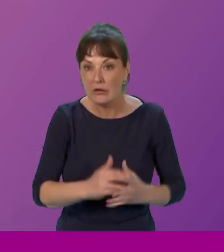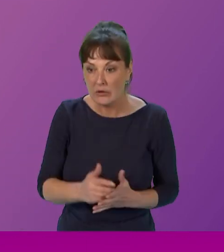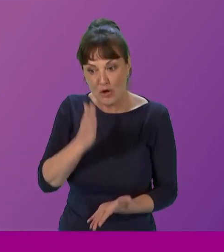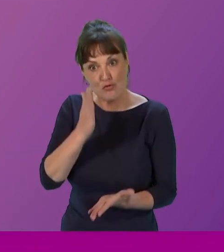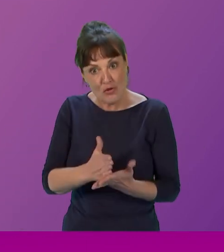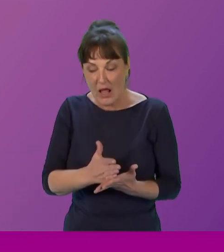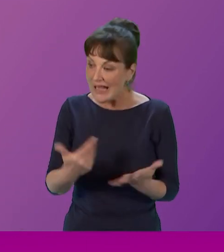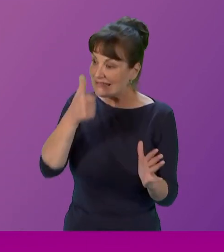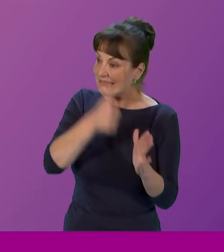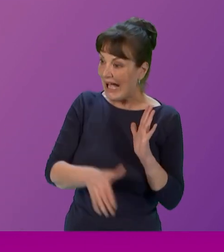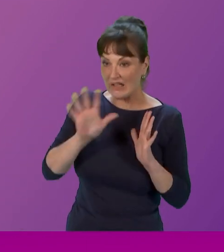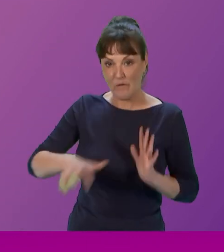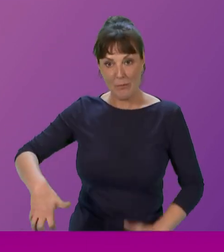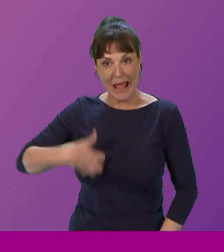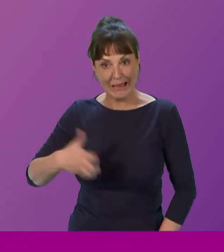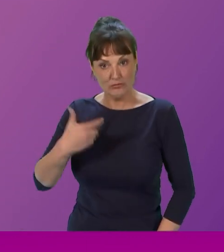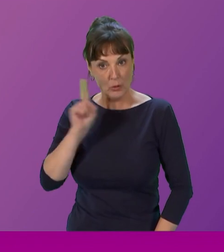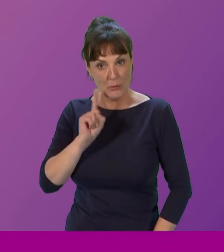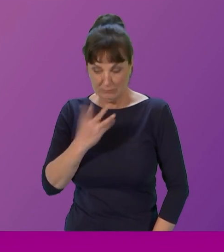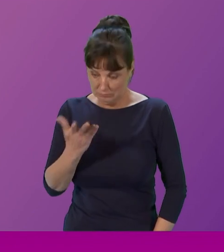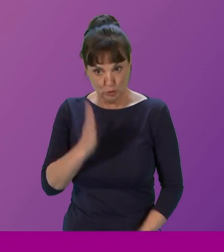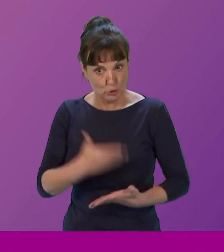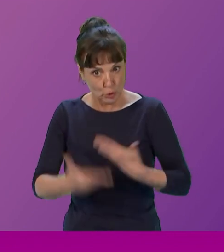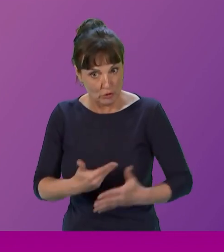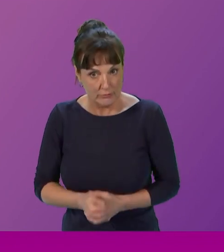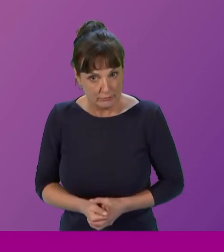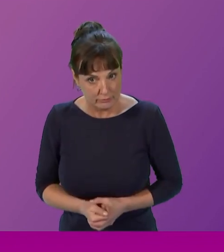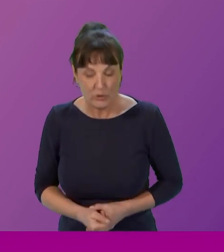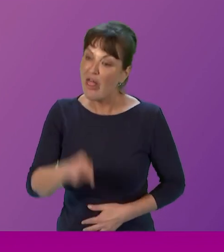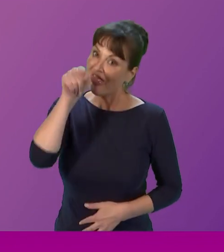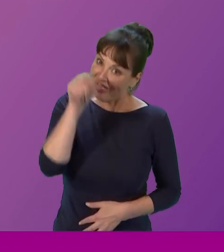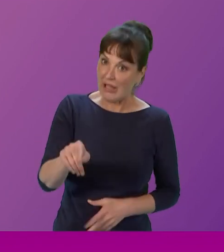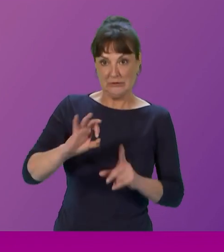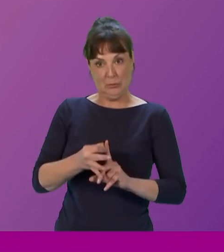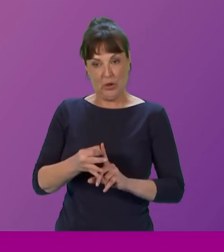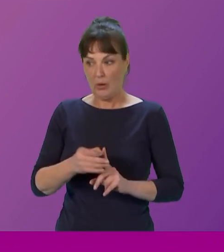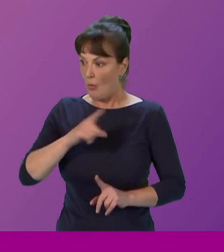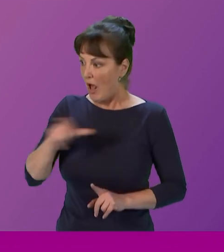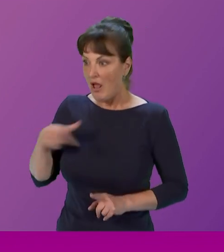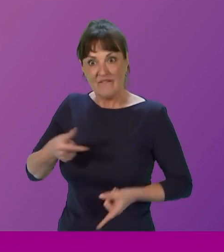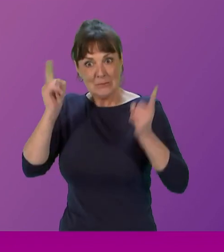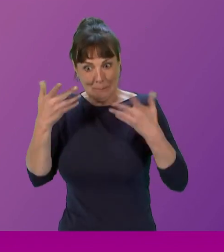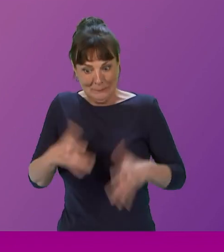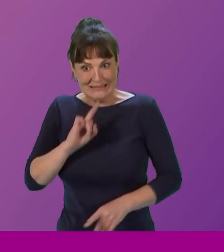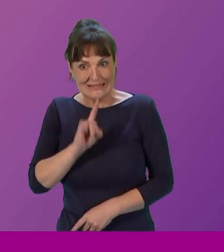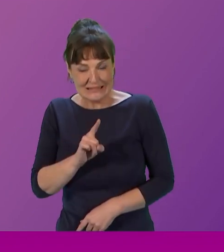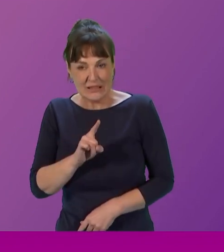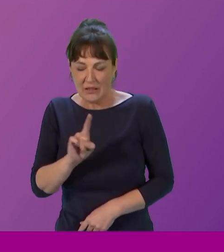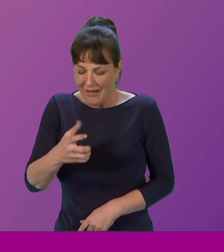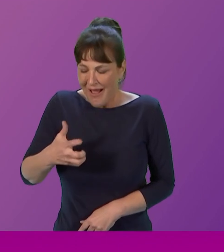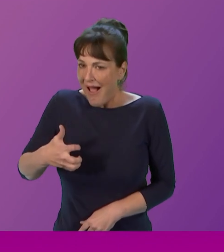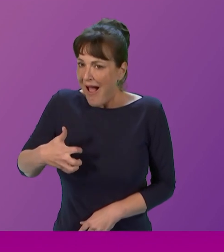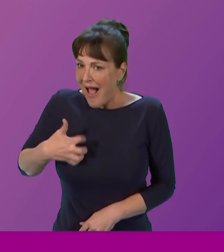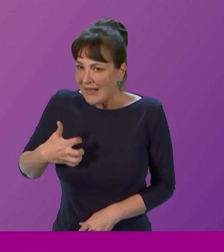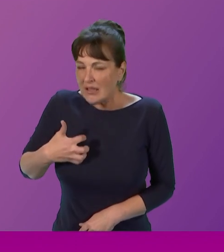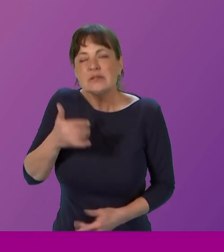And that's part of the point that I'm wanting to make today is the fact, and the First Minister alluded to this, anger, it can be pointless, but rage